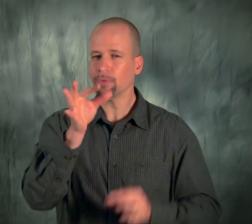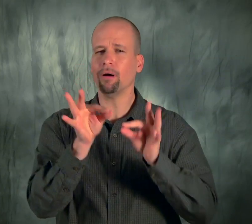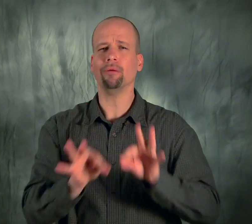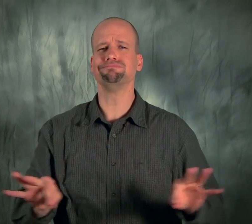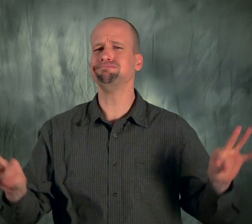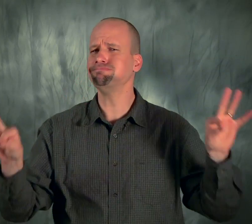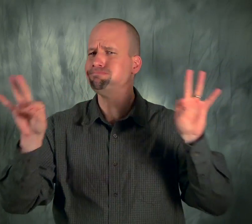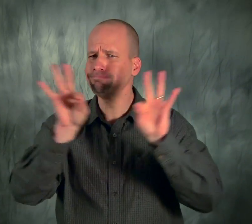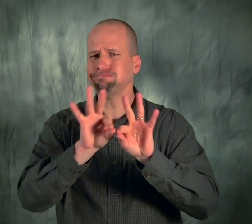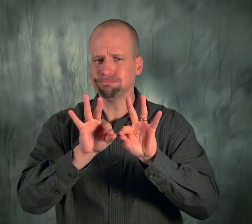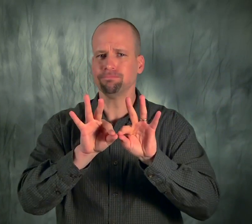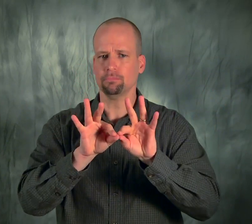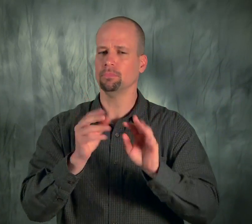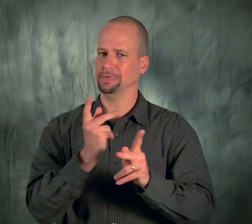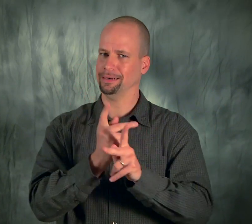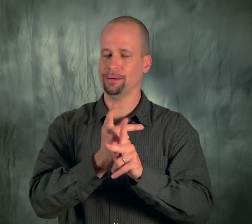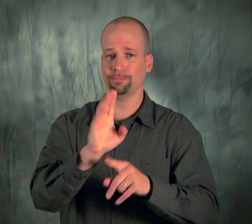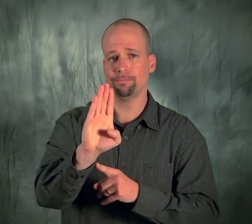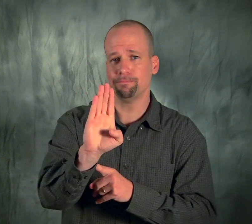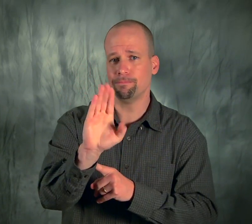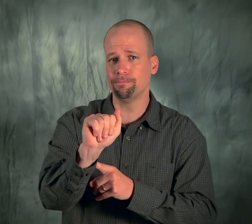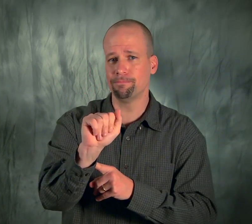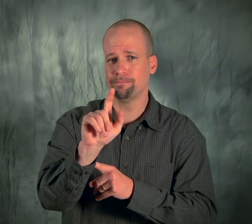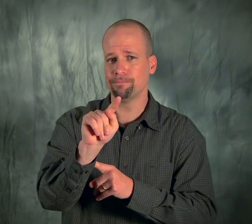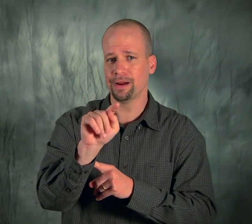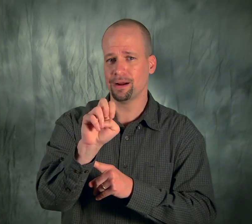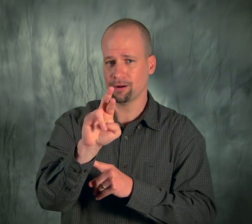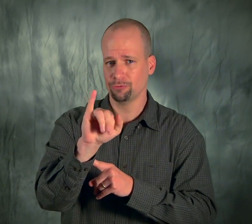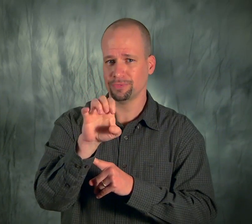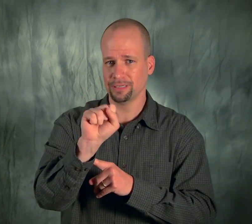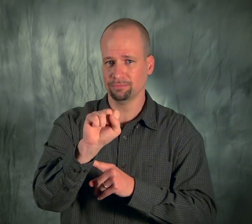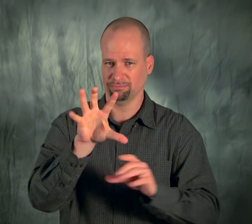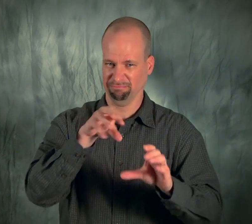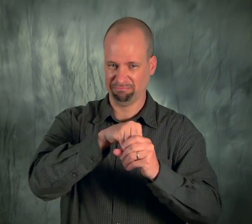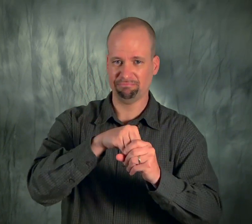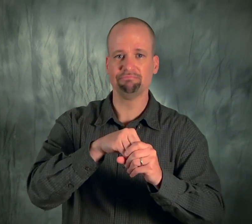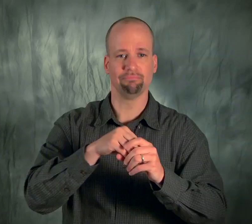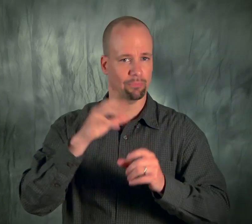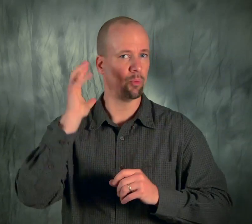Remember, it is important to keep batteries in the radio even if the radio is plugged in.